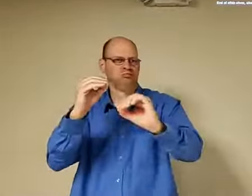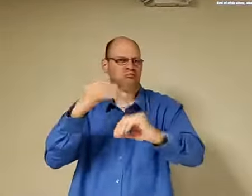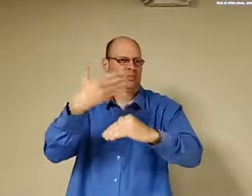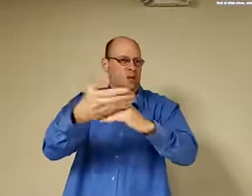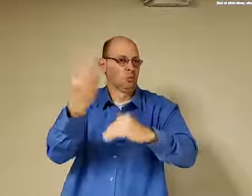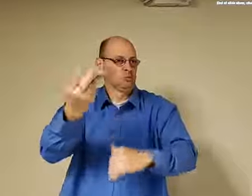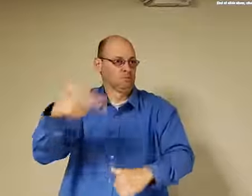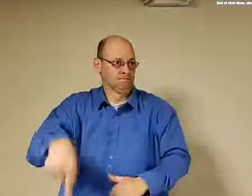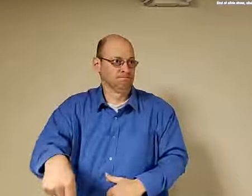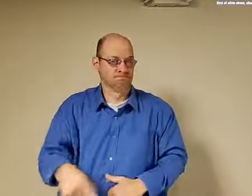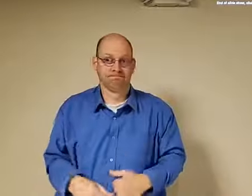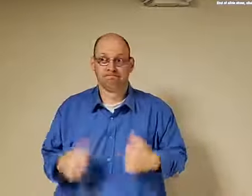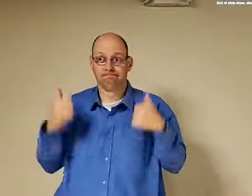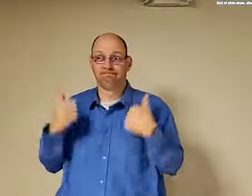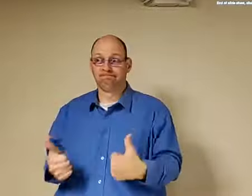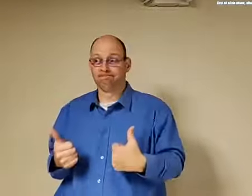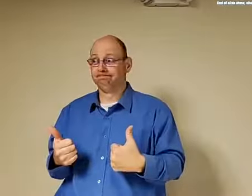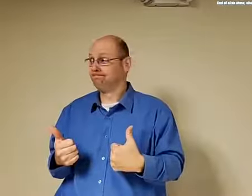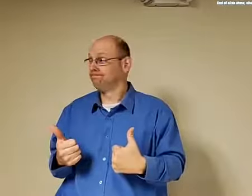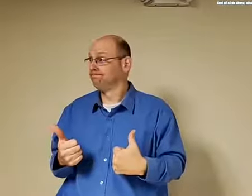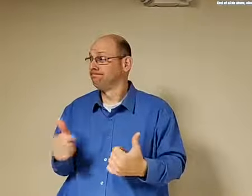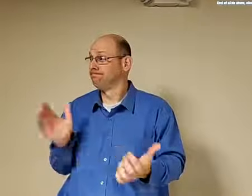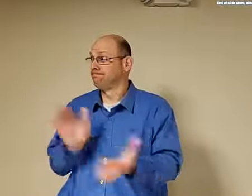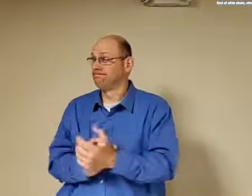we'll be able to cover a lot more ground